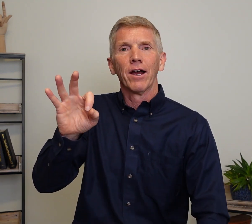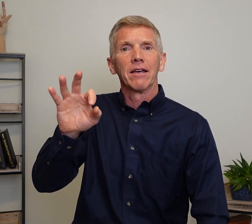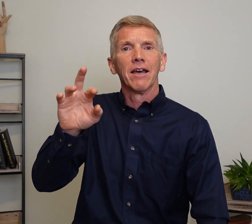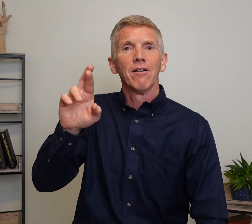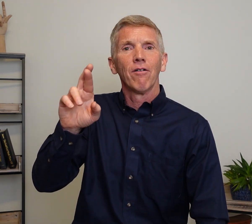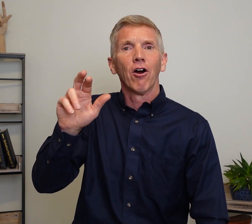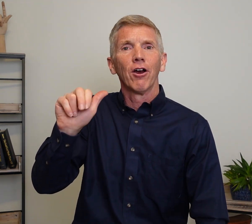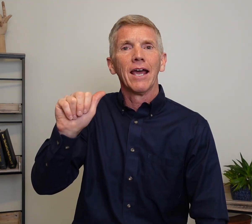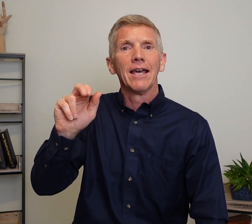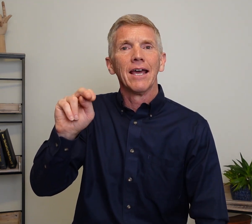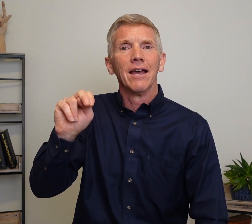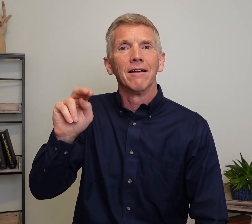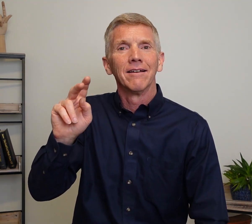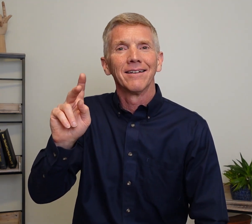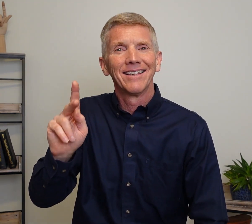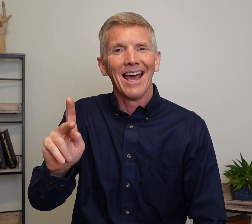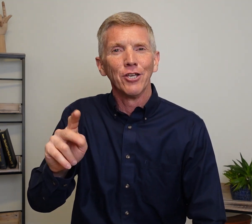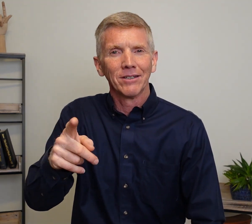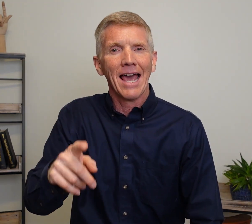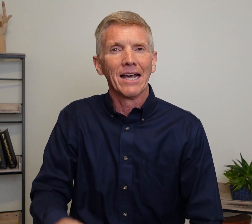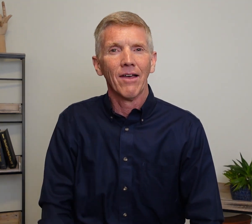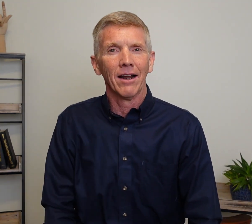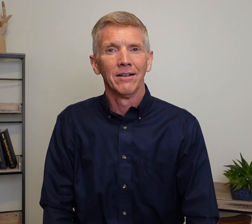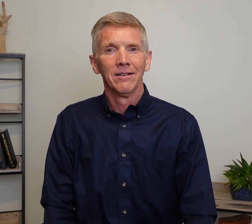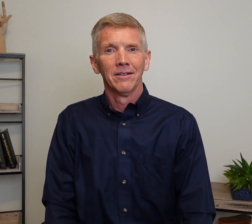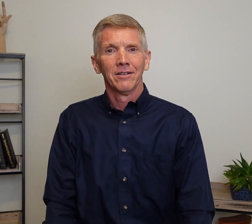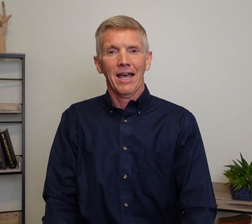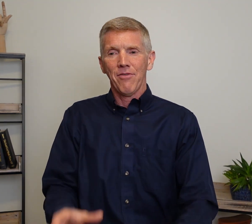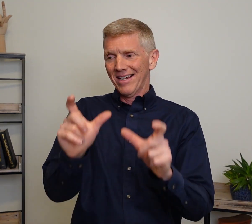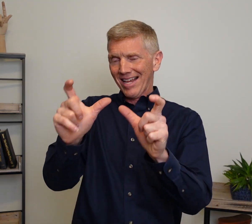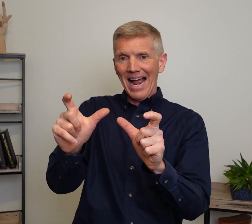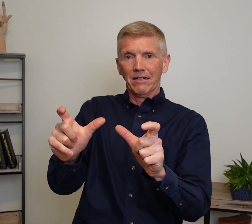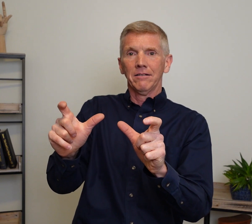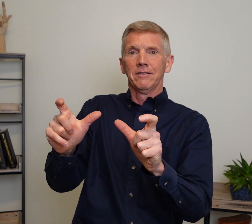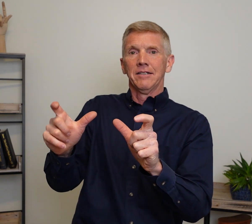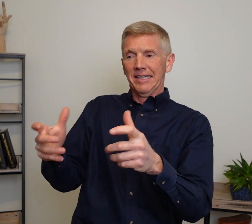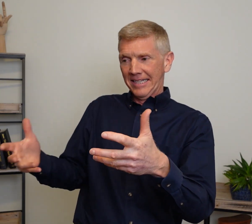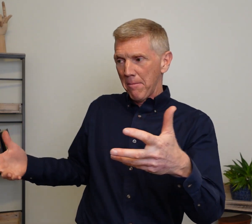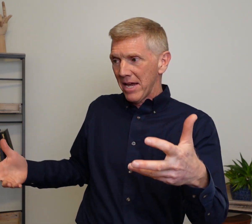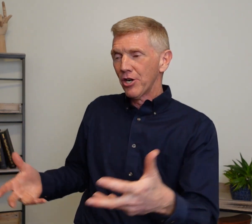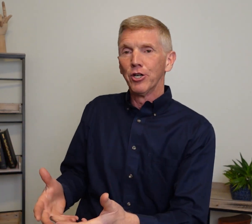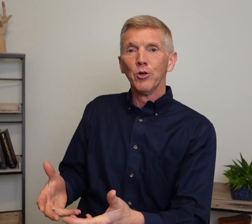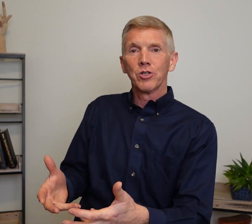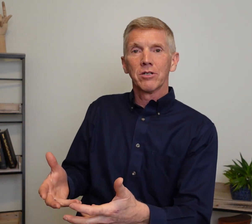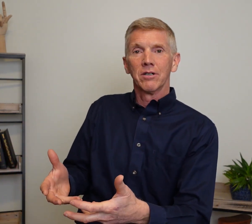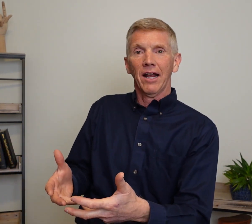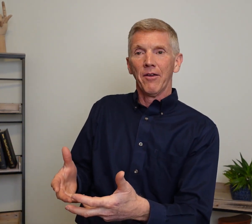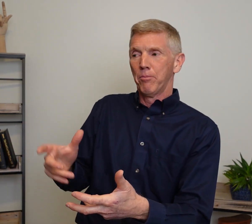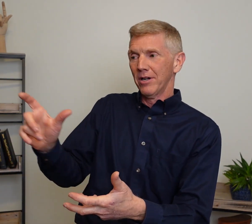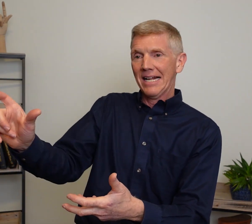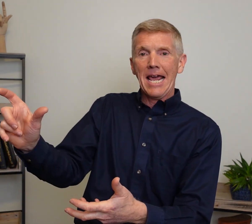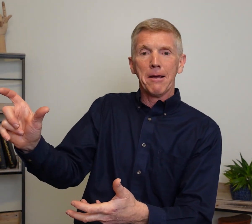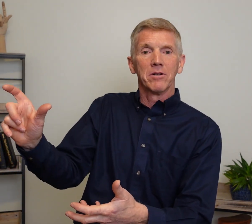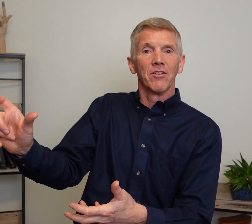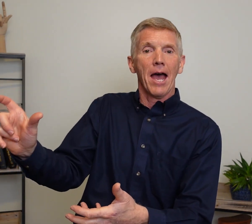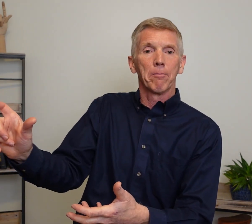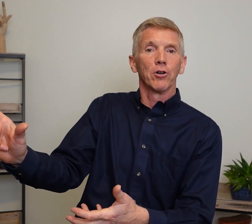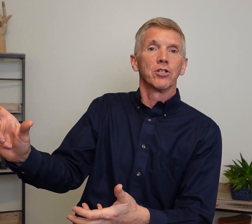Frank. F. R. A. N. K. You get the hang of that. Okay. The title. Let me introduce. And then put a name to that person.